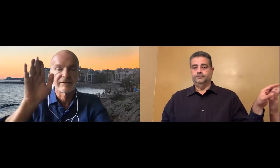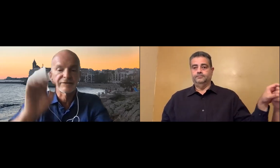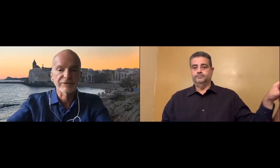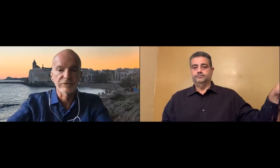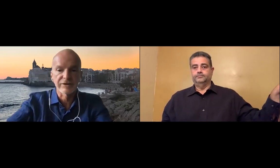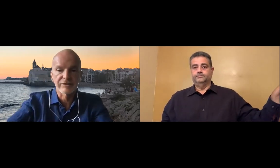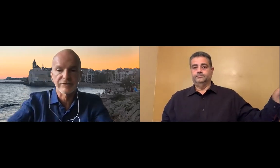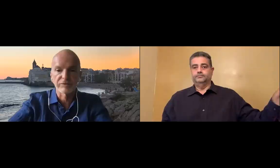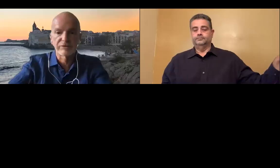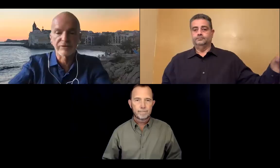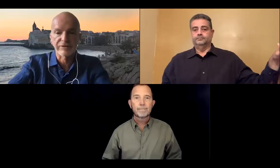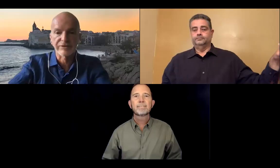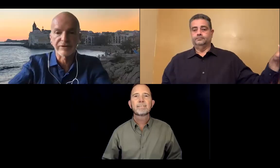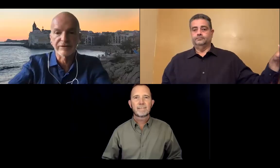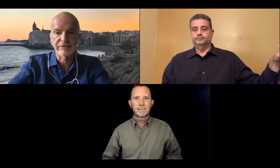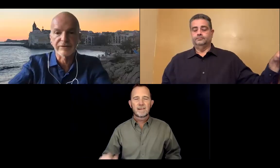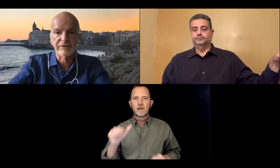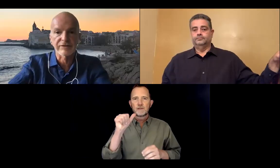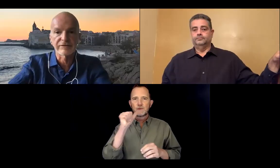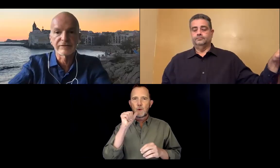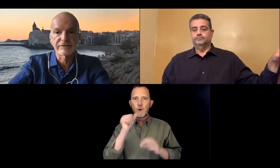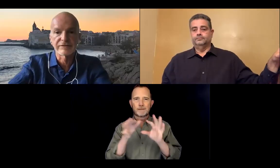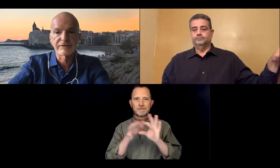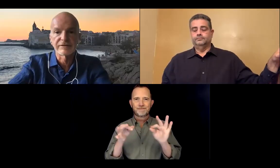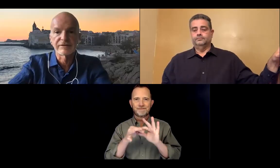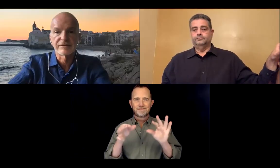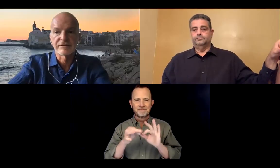This is Tor here, so I'll do a screen sharing in just a second.